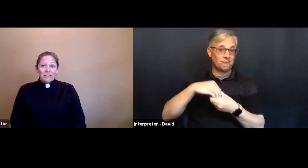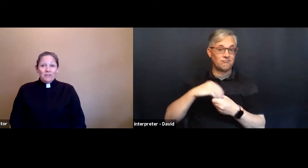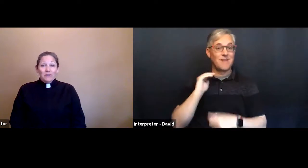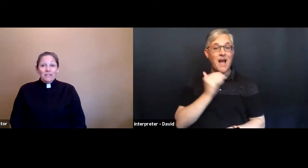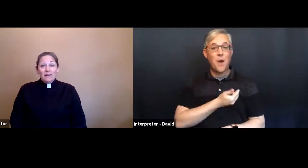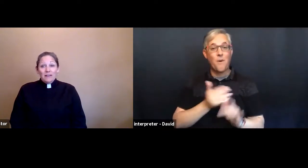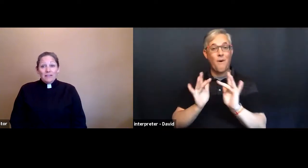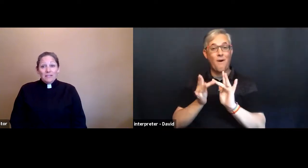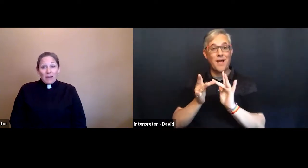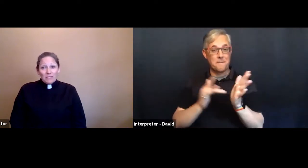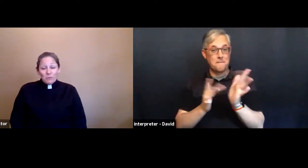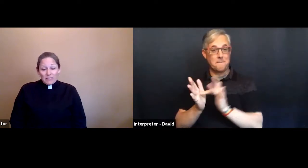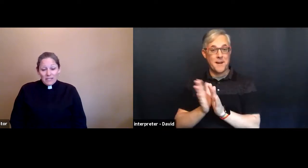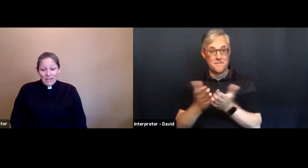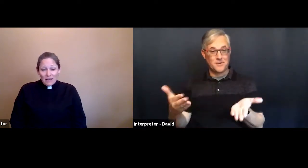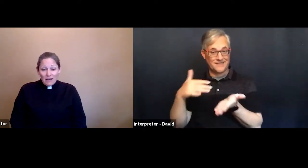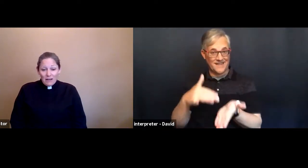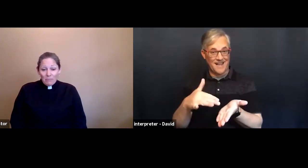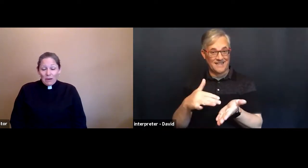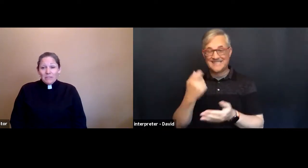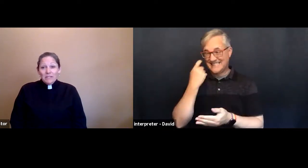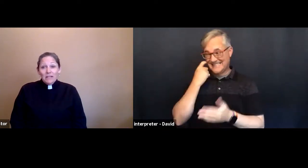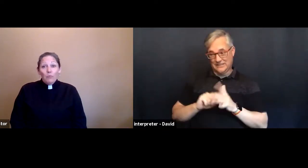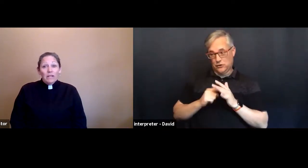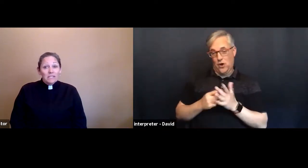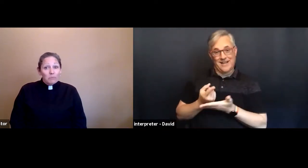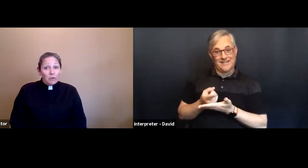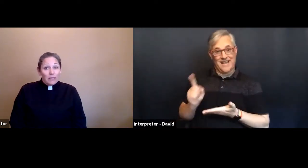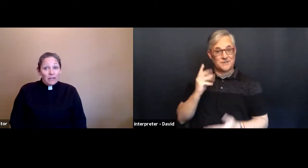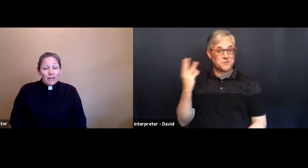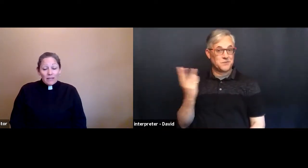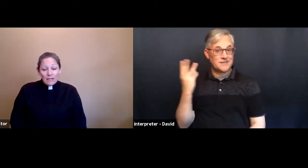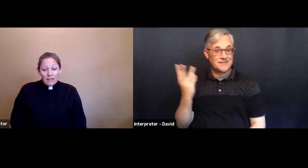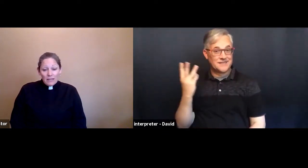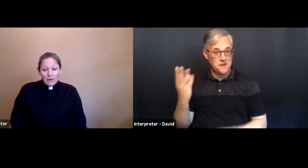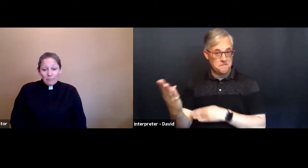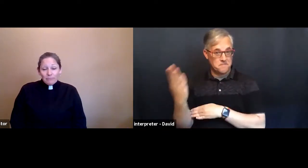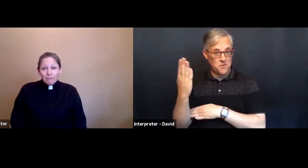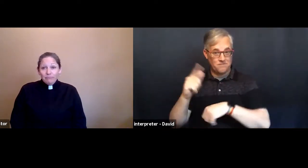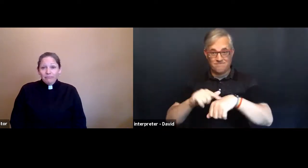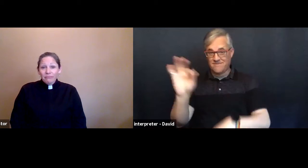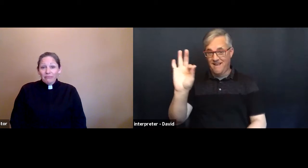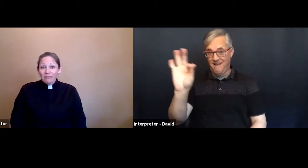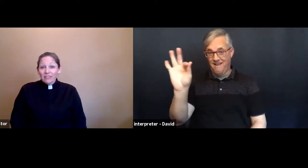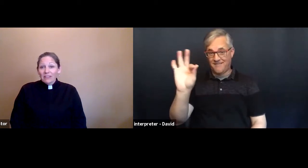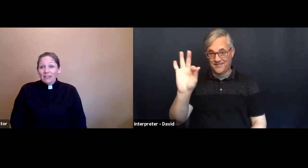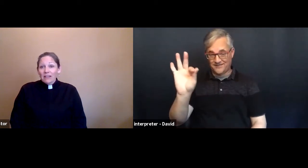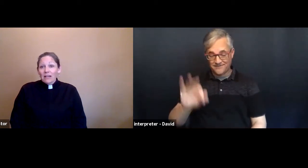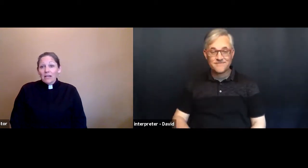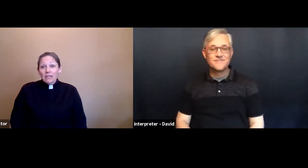started this past Wednesday, a Bible study on Wednesday morning at 9 a.m. It